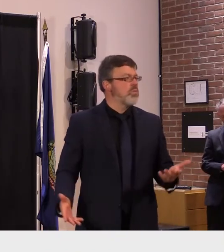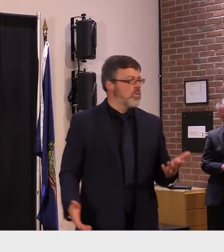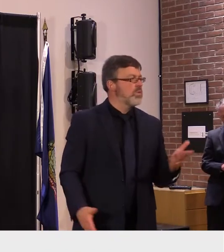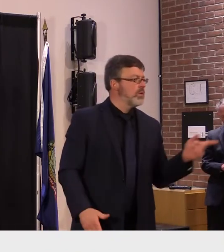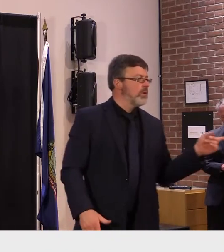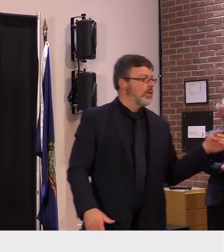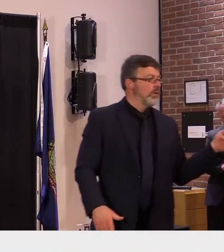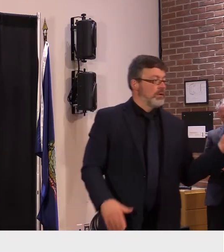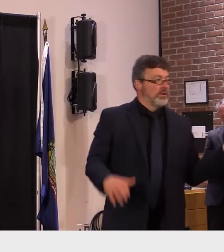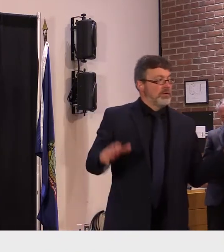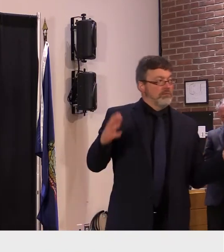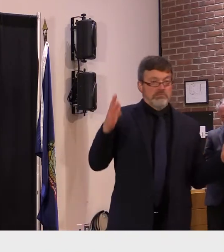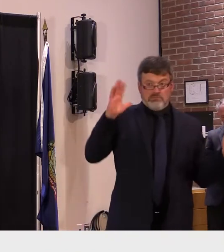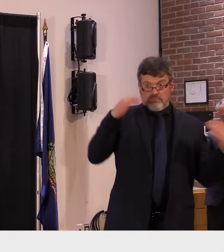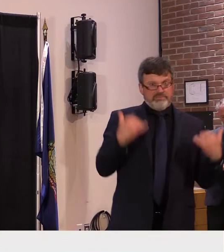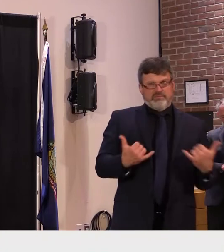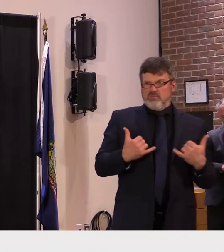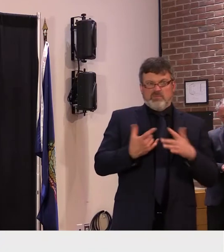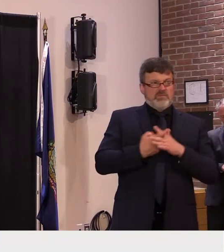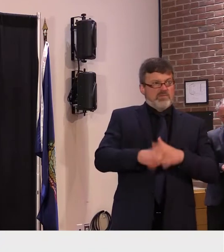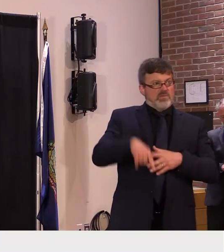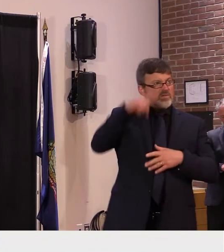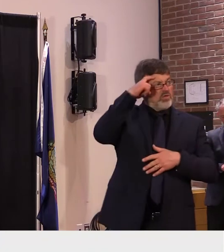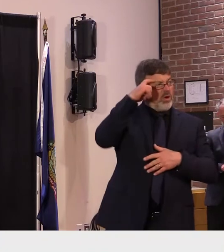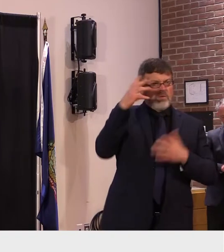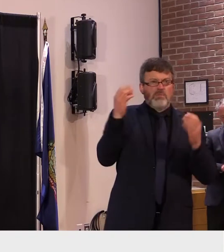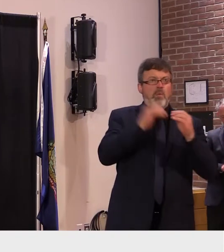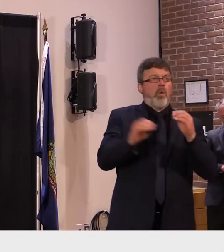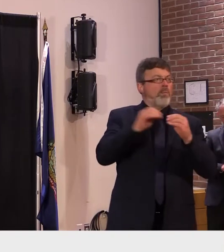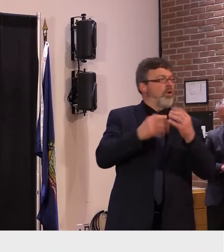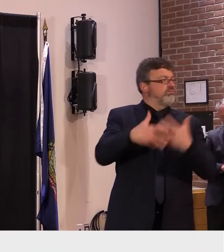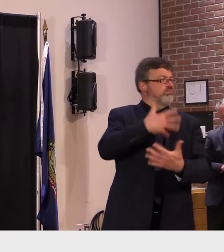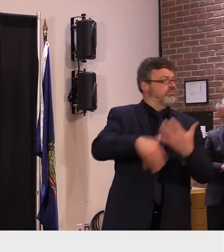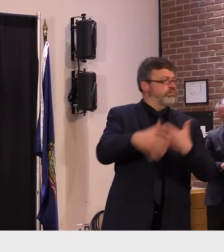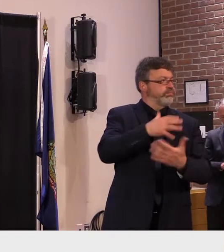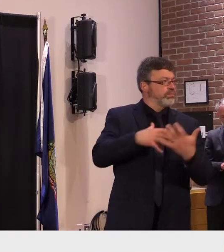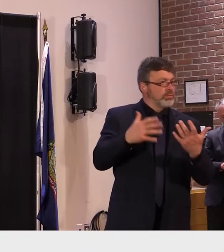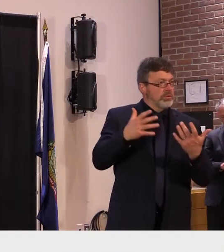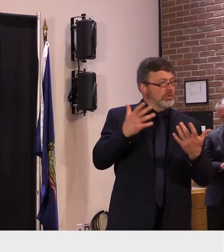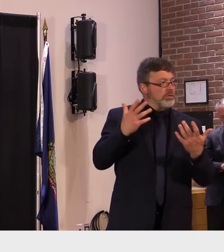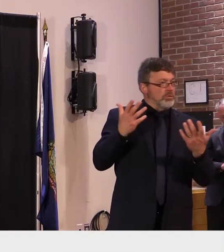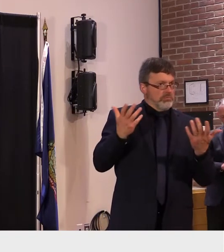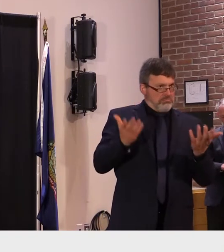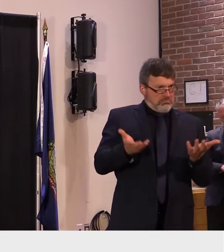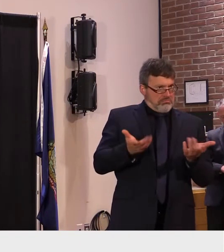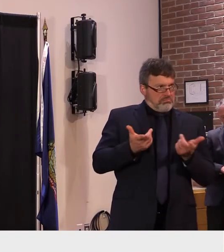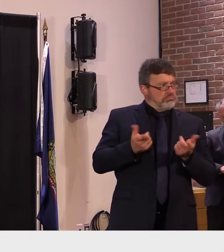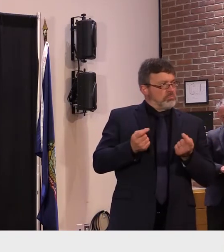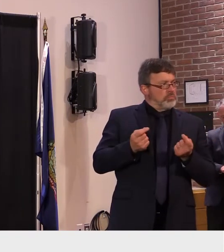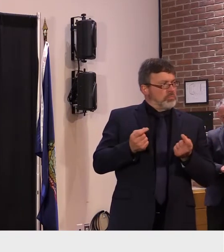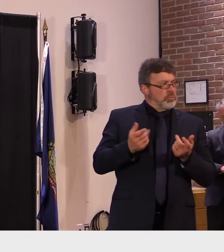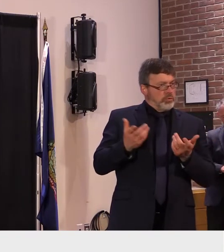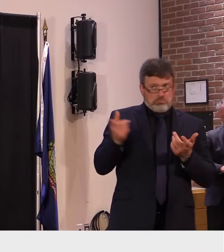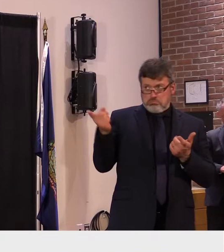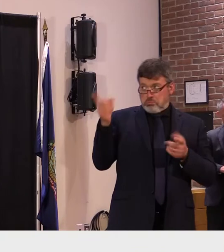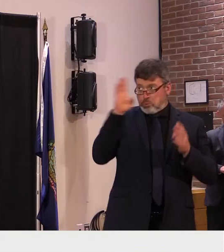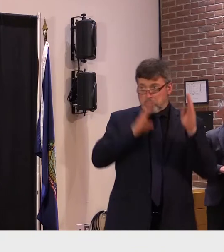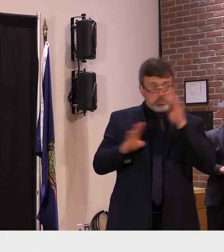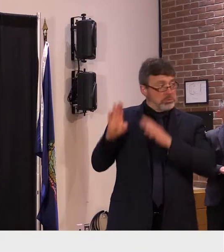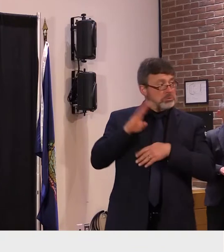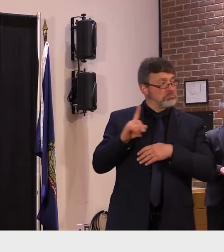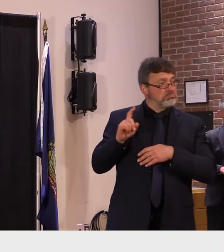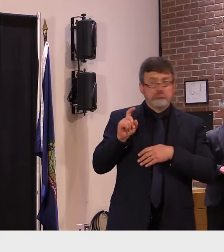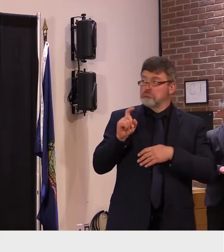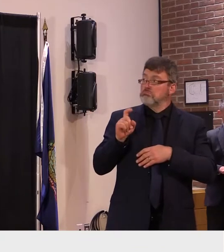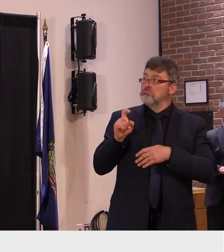people are outside gathering school is out campus starting all these things what is your level of concern as far as you know